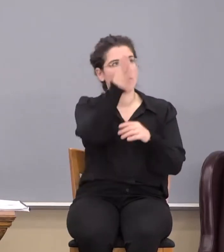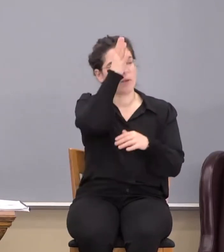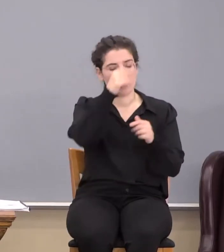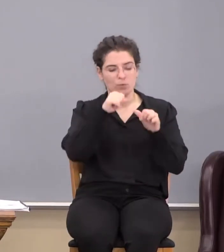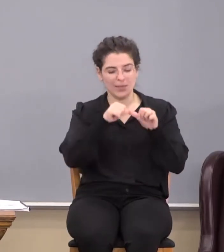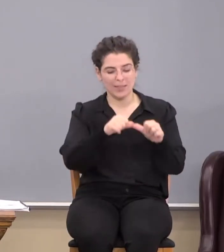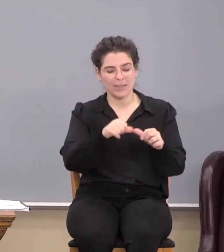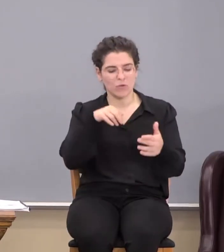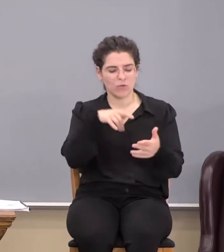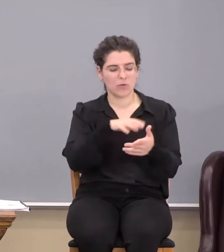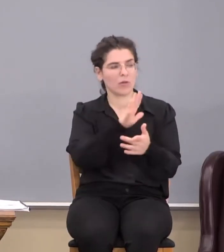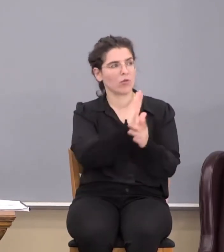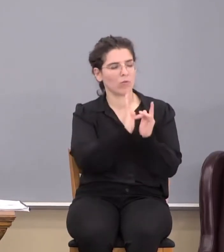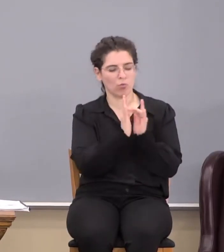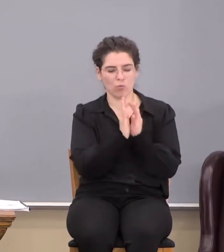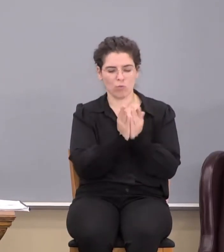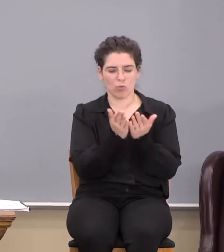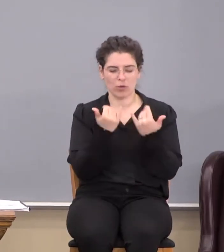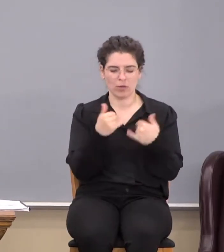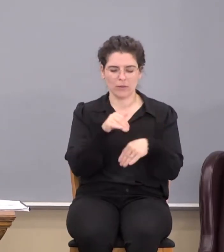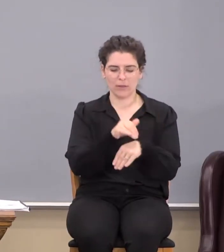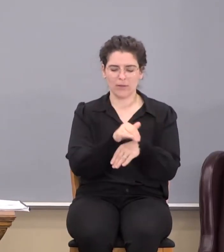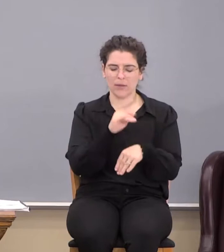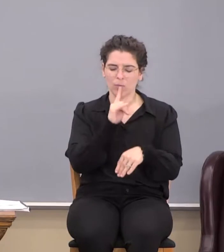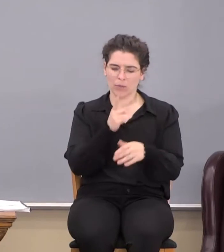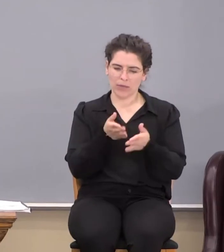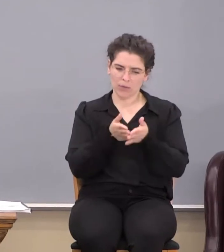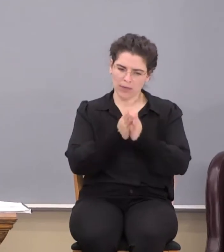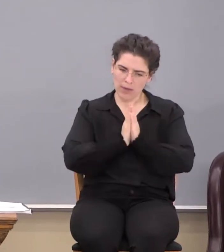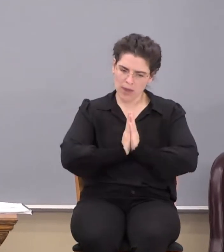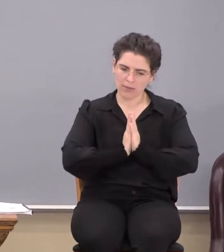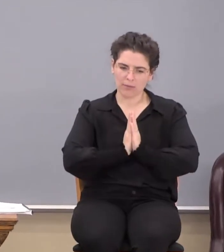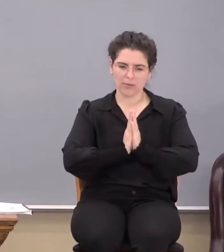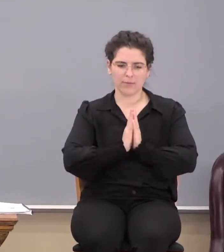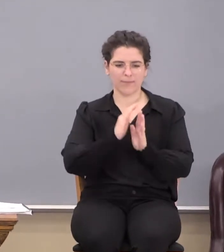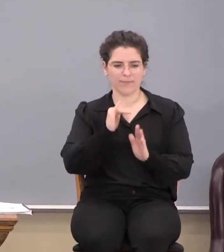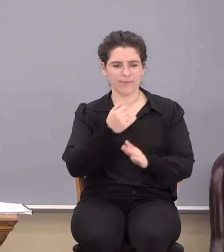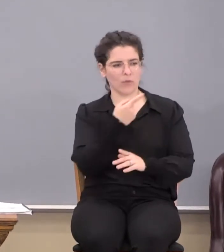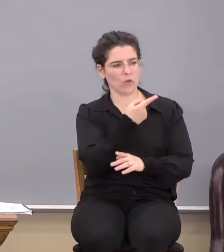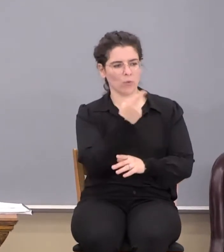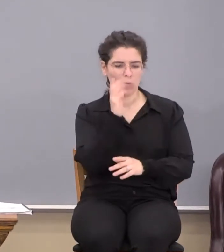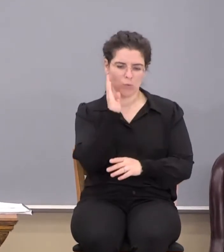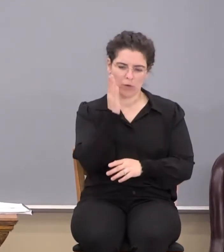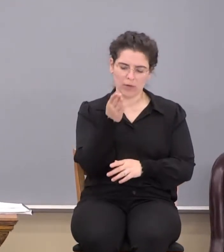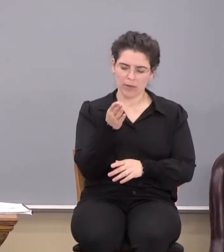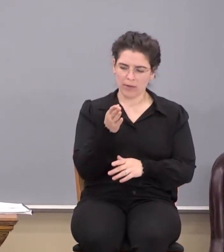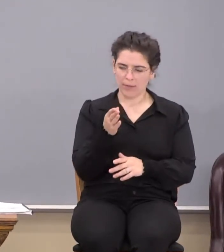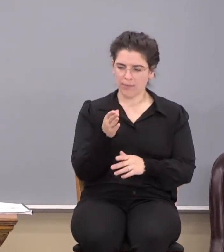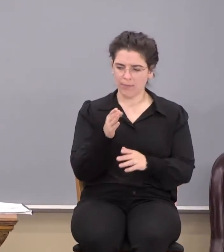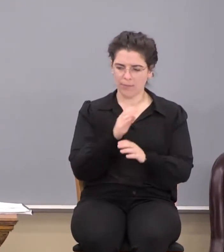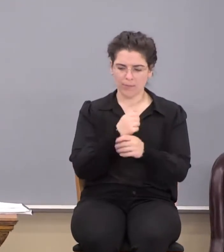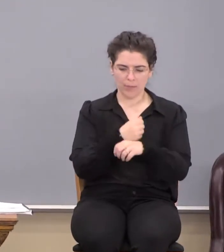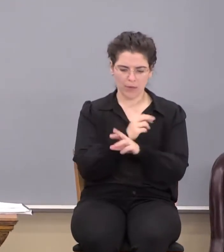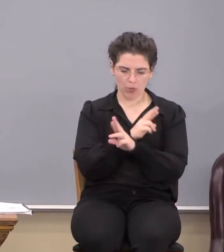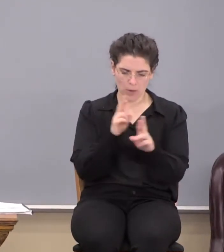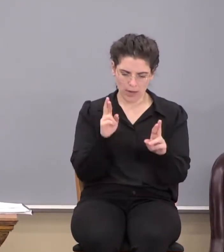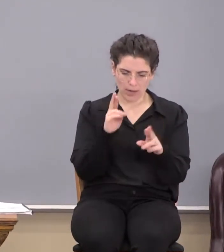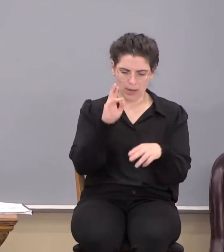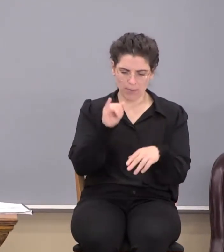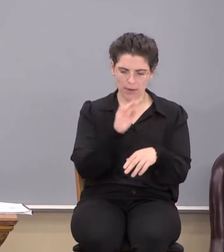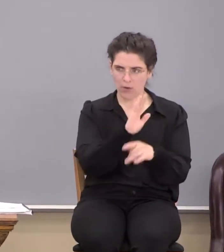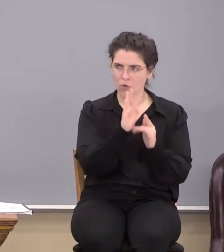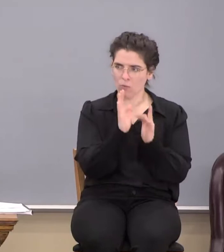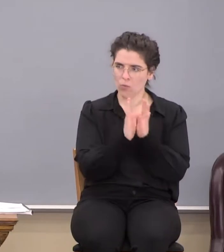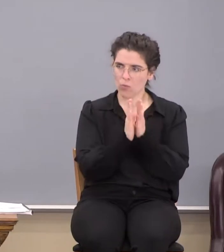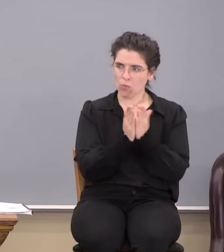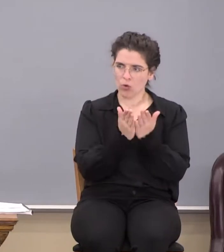continue to study your word this evening, we ask that you would equip us and enable us by your word to